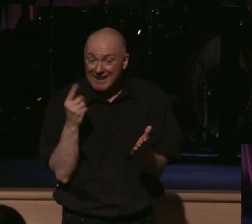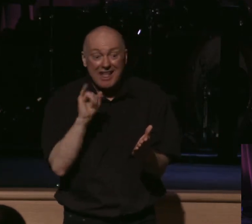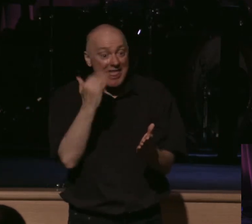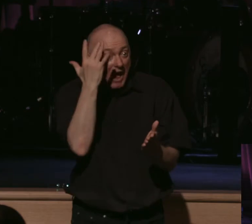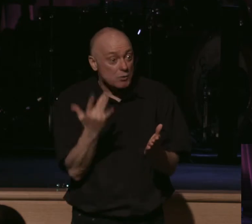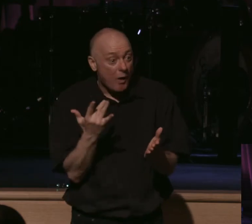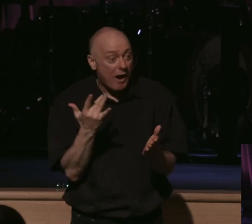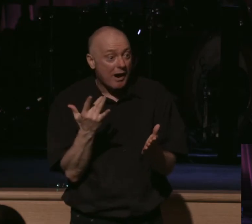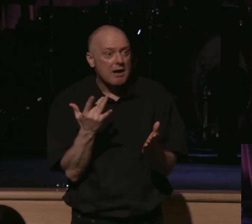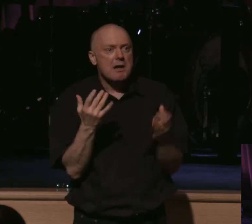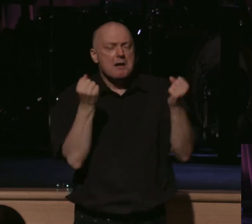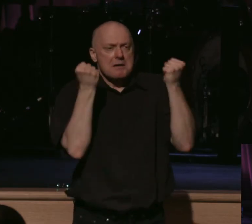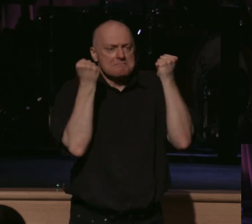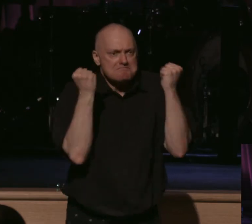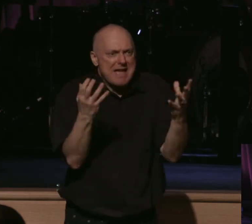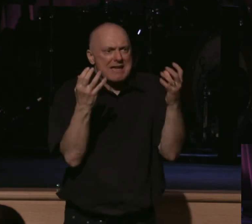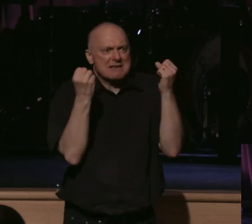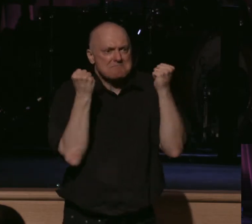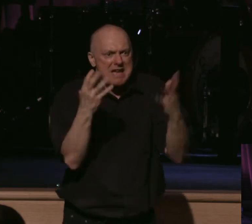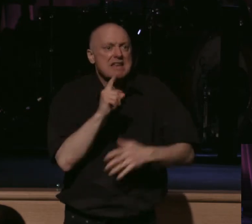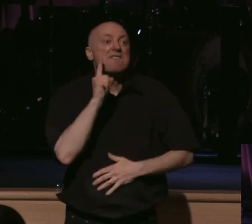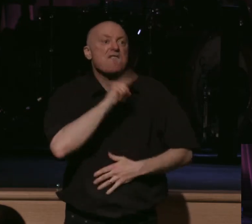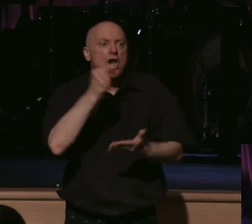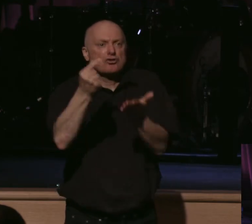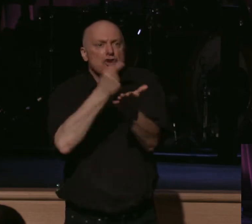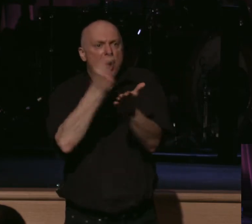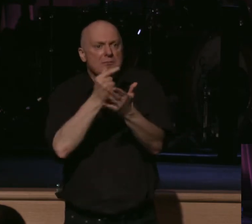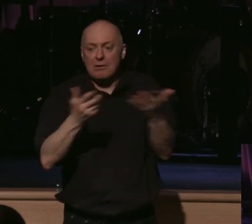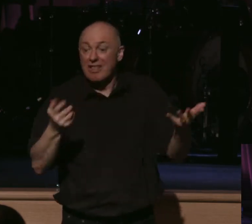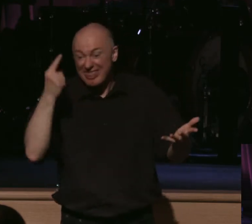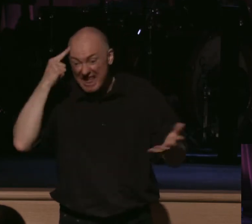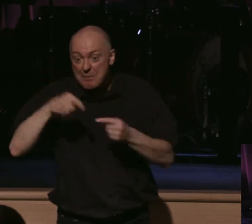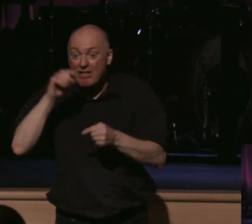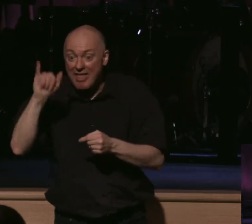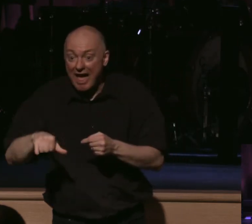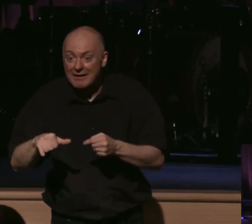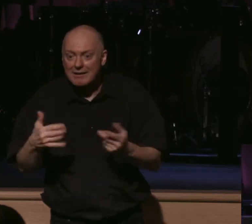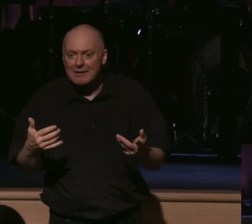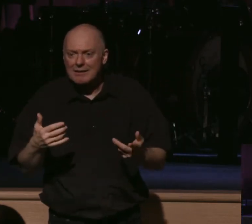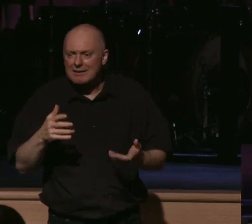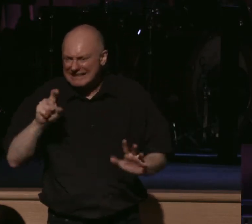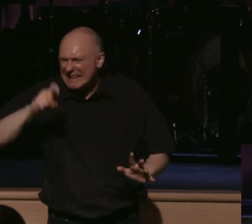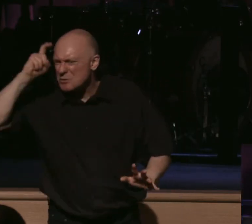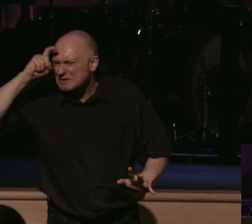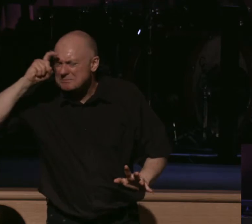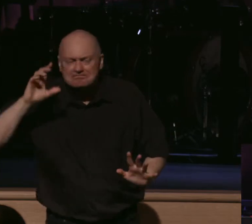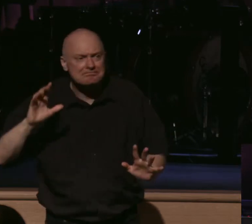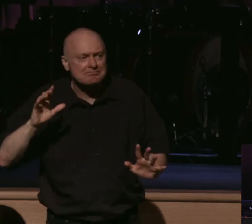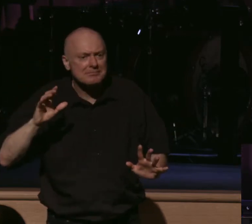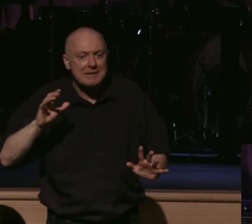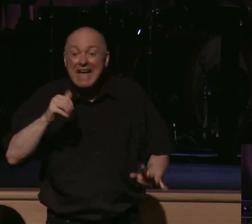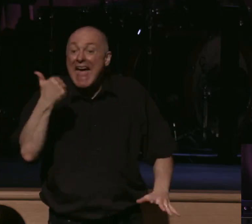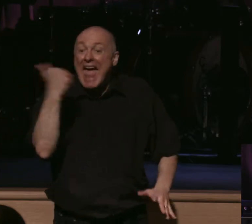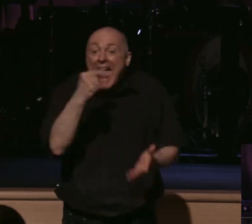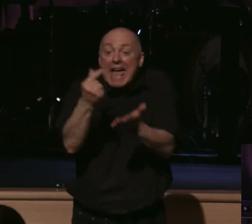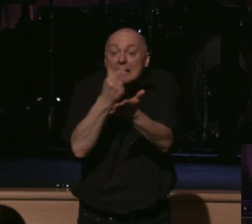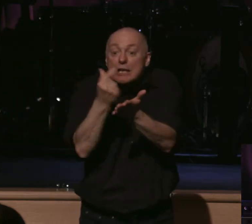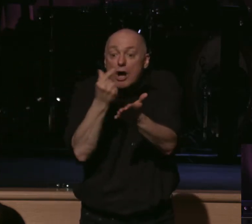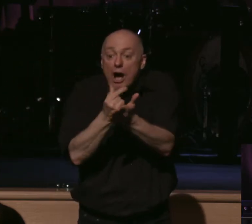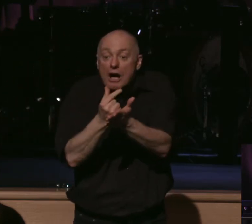is why there are so many false gospels in our life. Think about it. Think about it. Just again, wisdom, wisdom, wisdom. Any gospel that is apart from